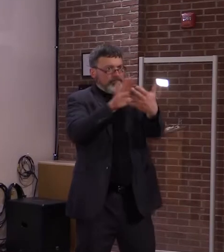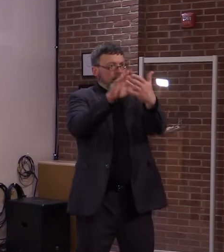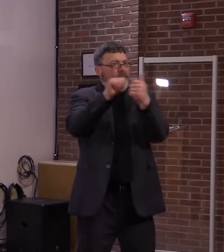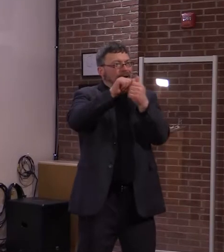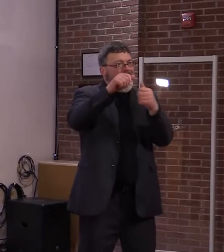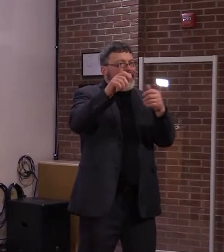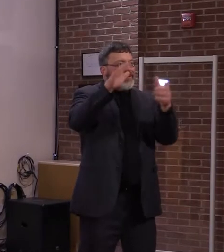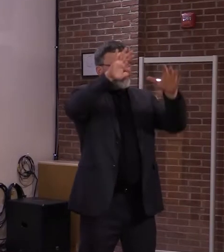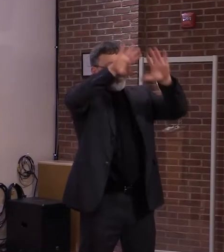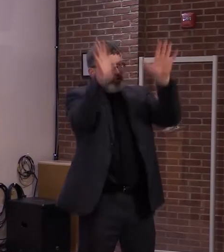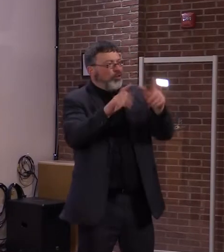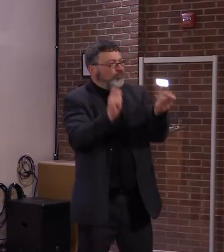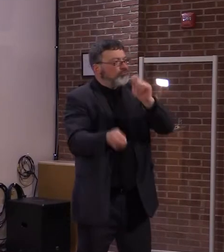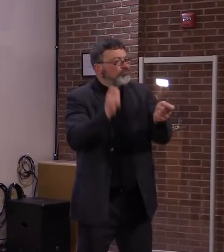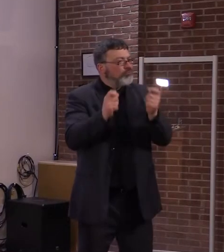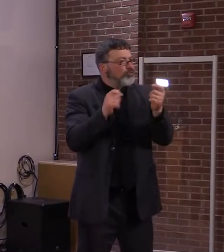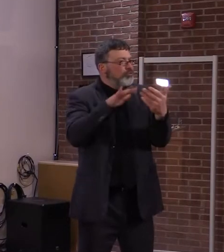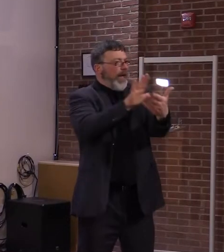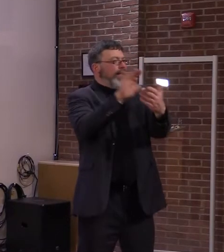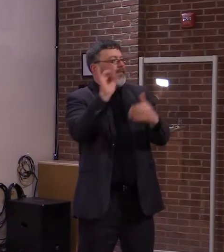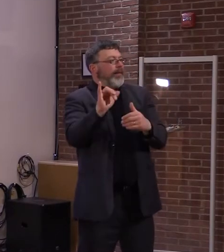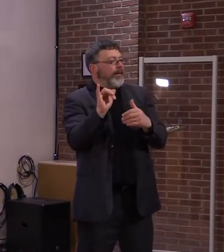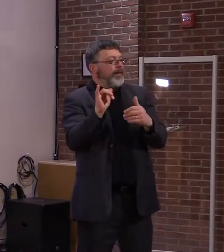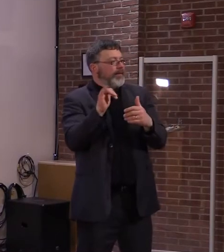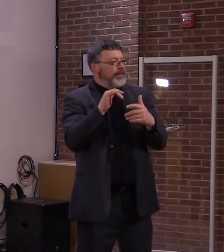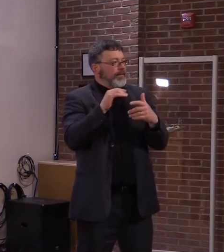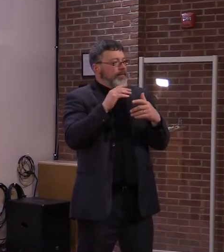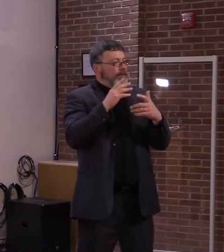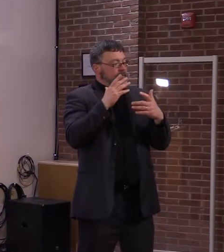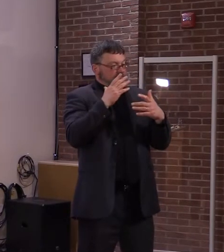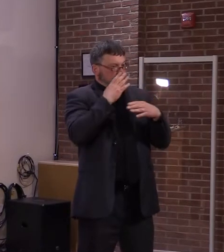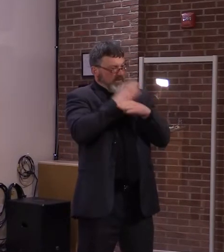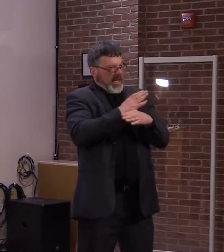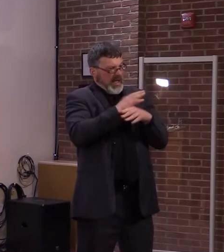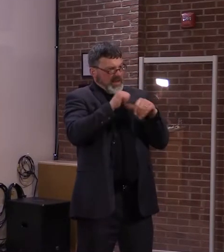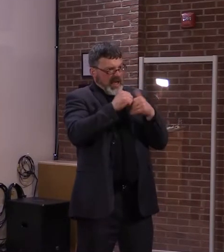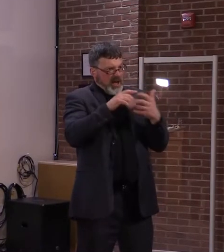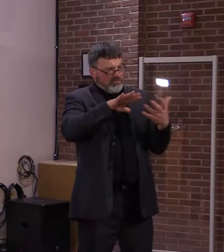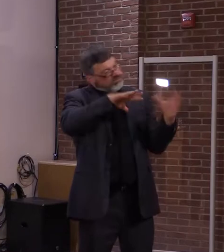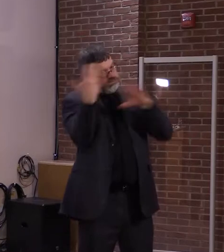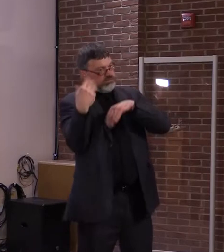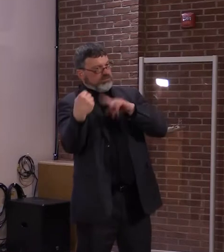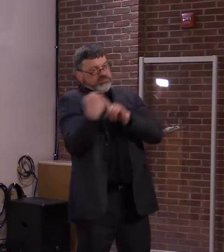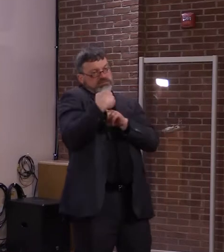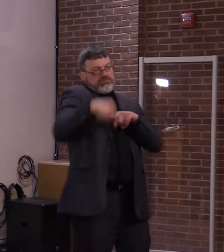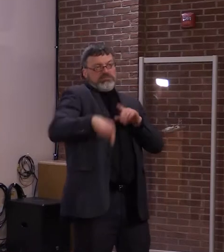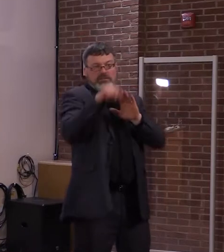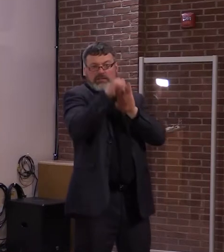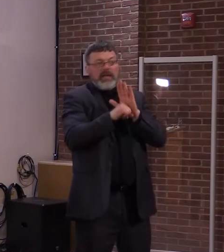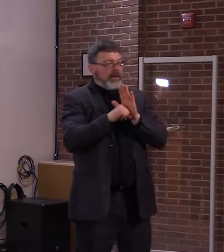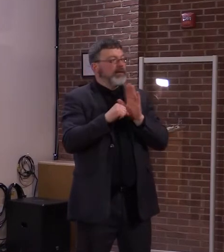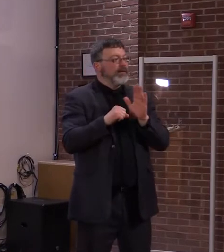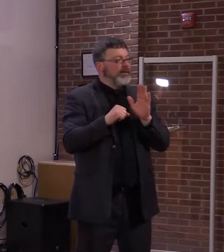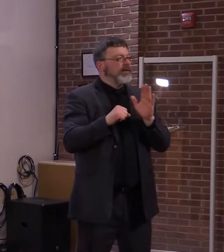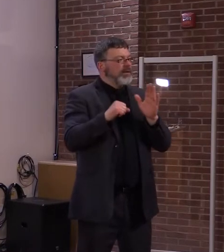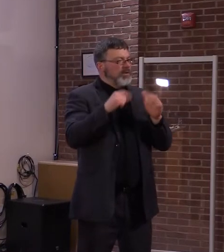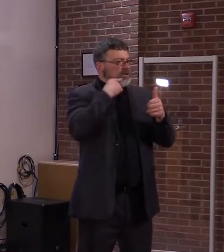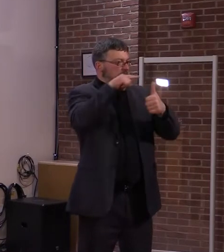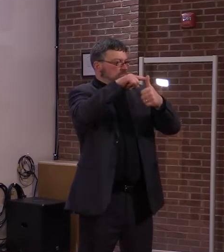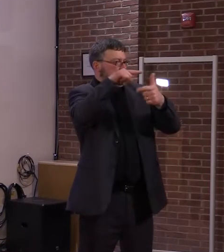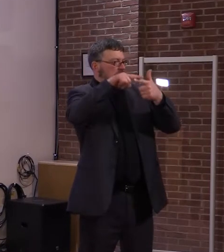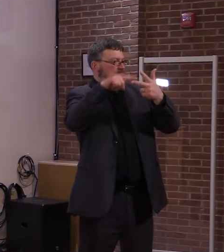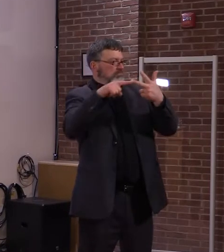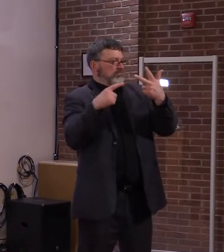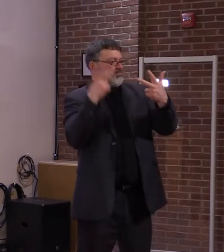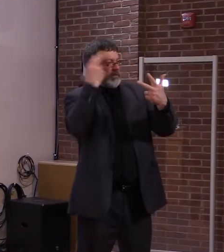part to prevent some of the catastrophic events in the future. There's $200 million